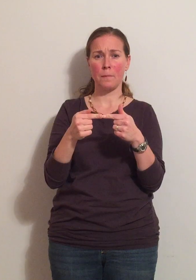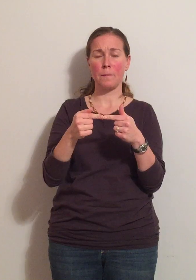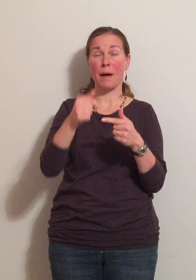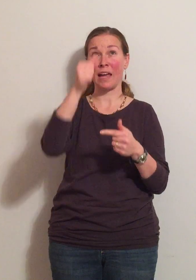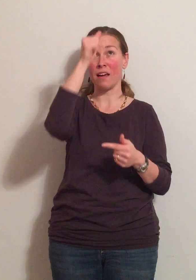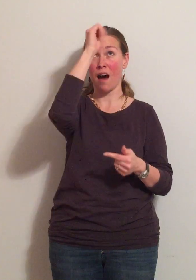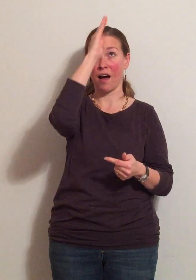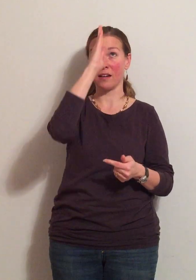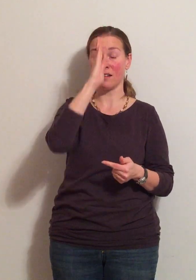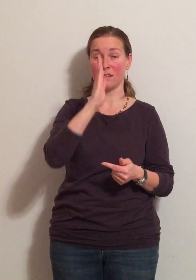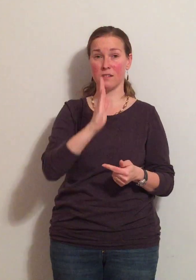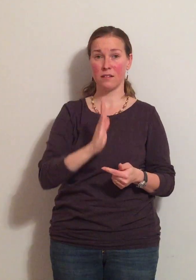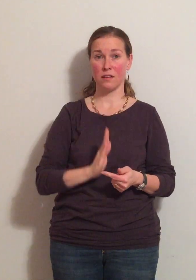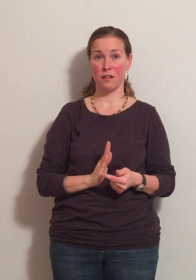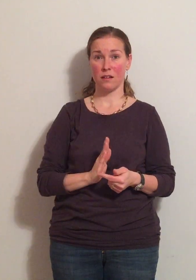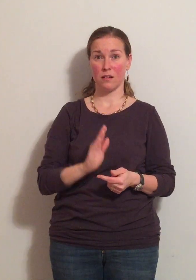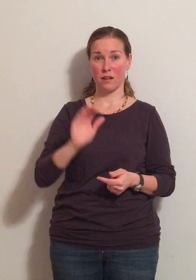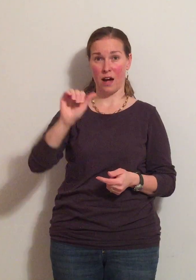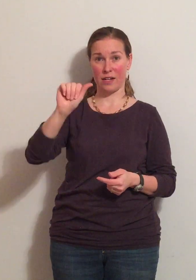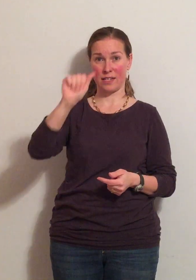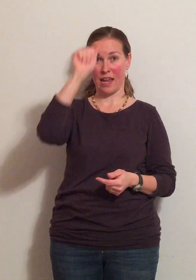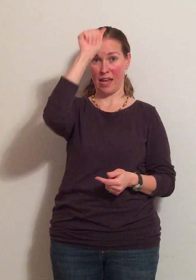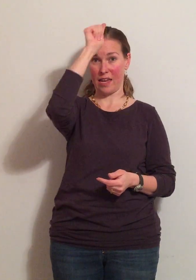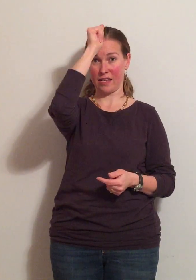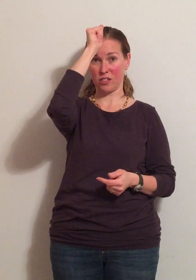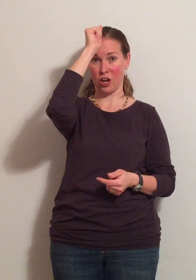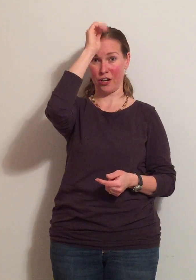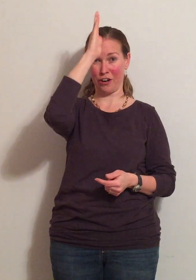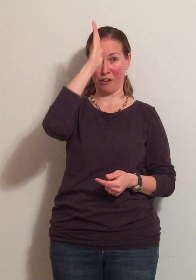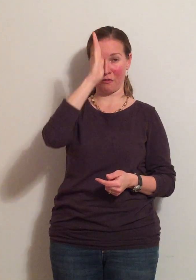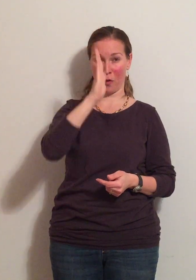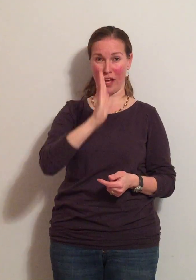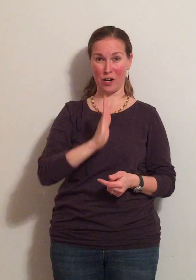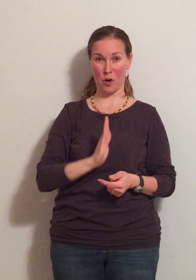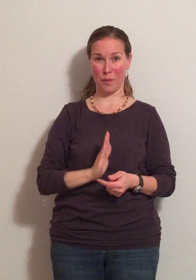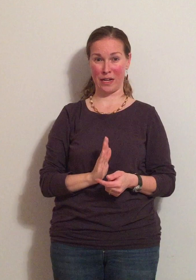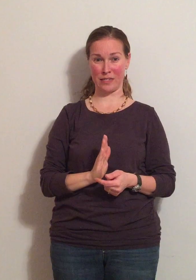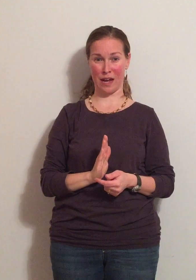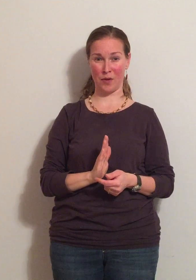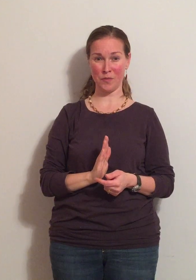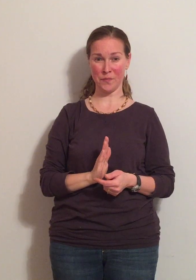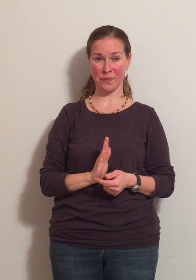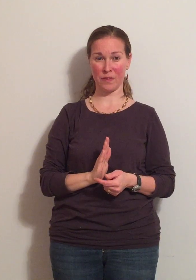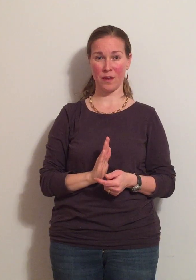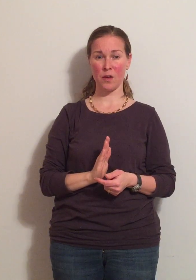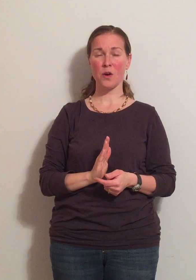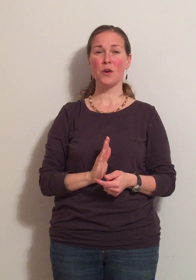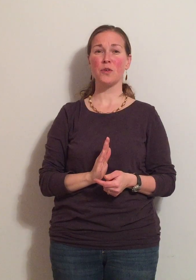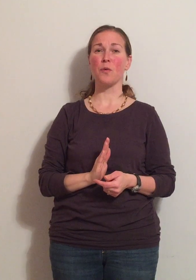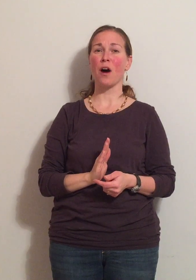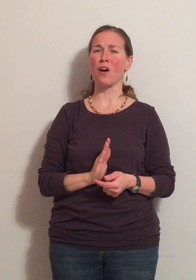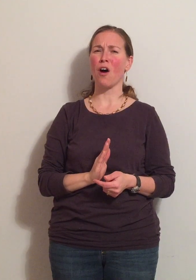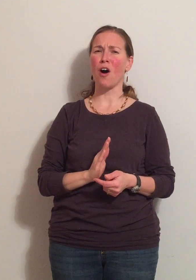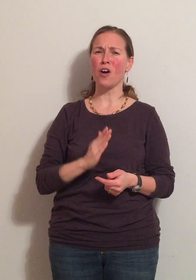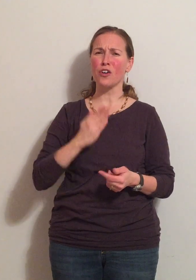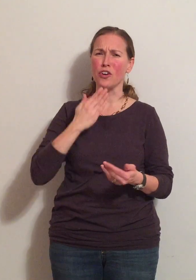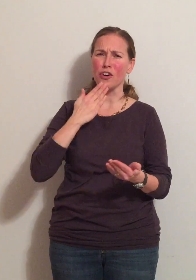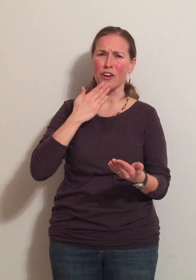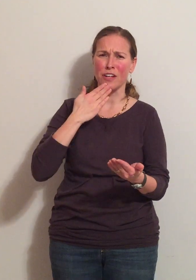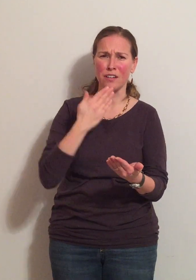My God. God is an A hand starting at your forehead and opening down. Who are all good.